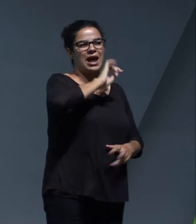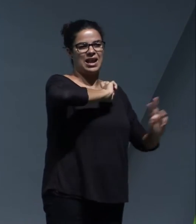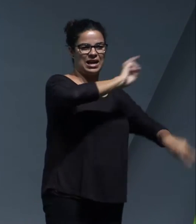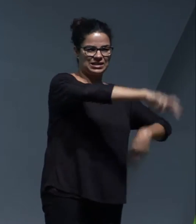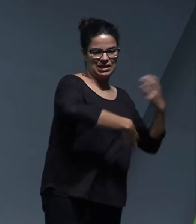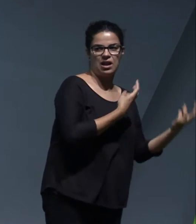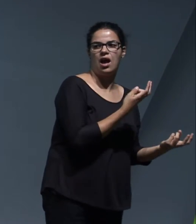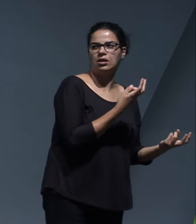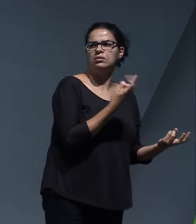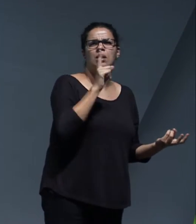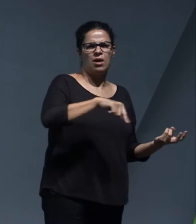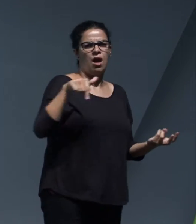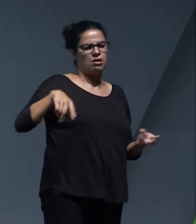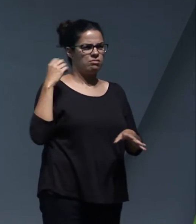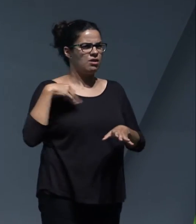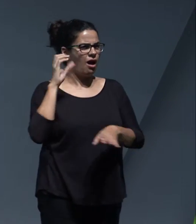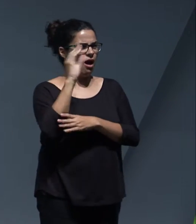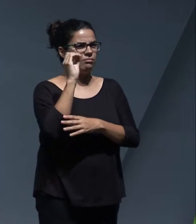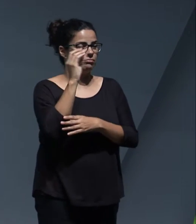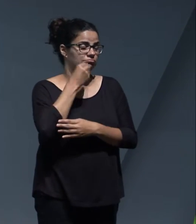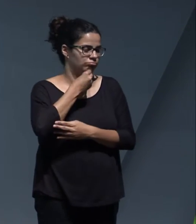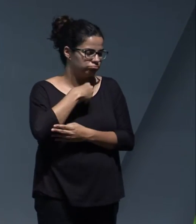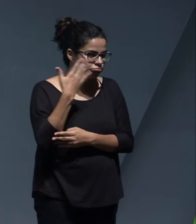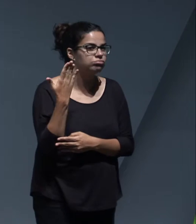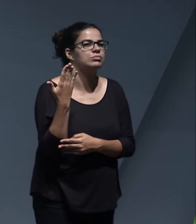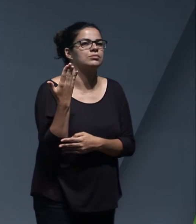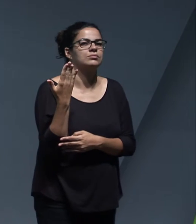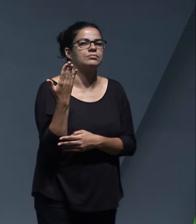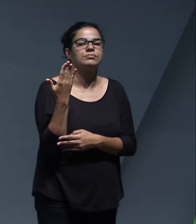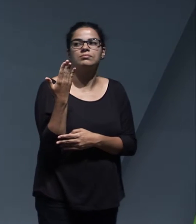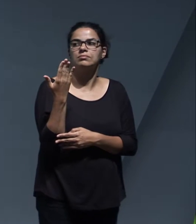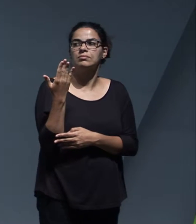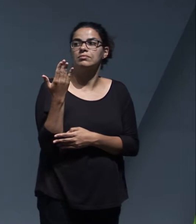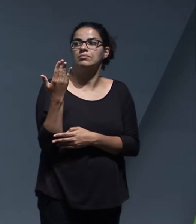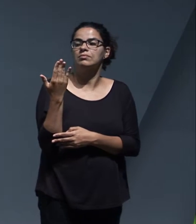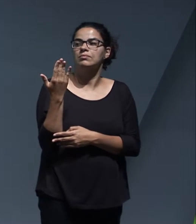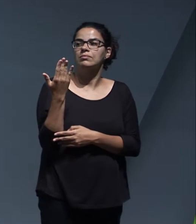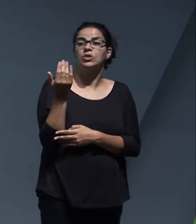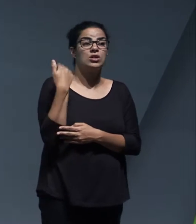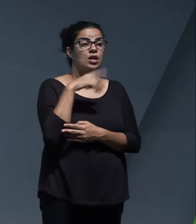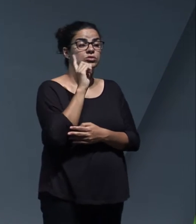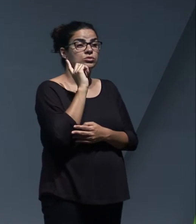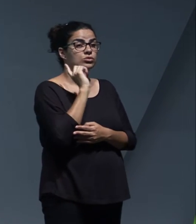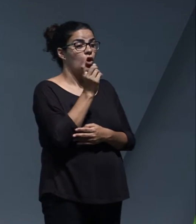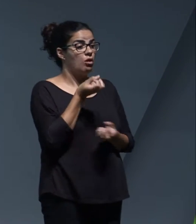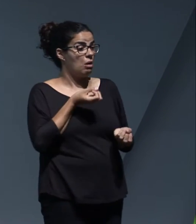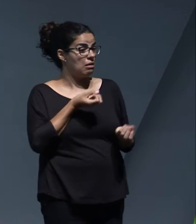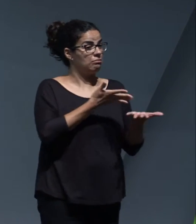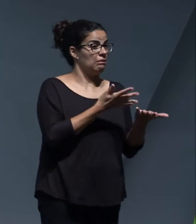Recycler. Carlotta made a magnificent presentation here. And these were the people